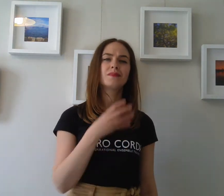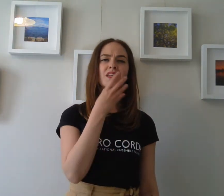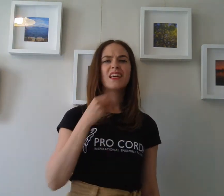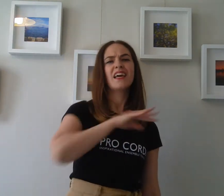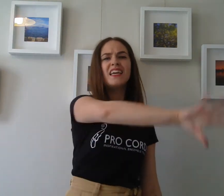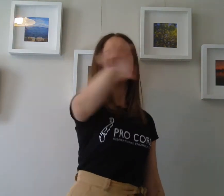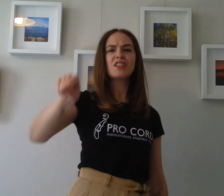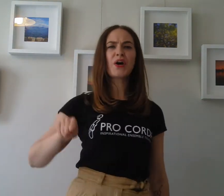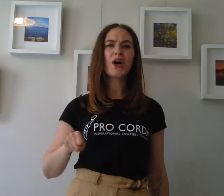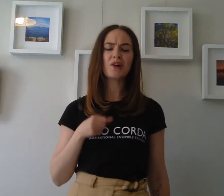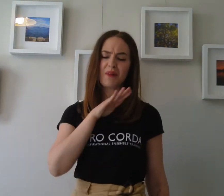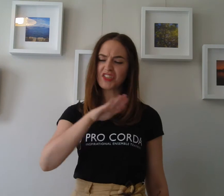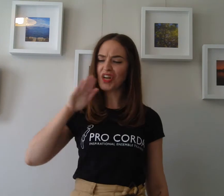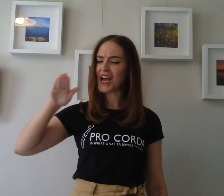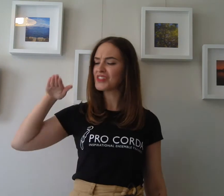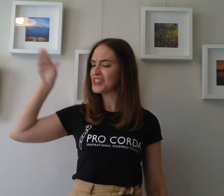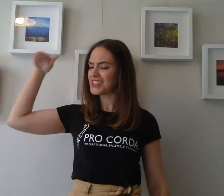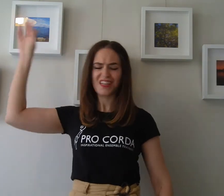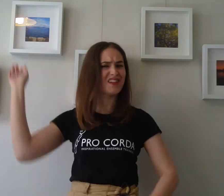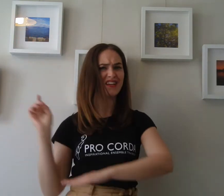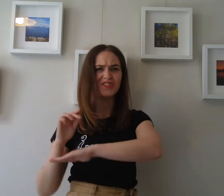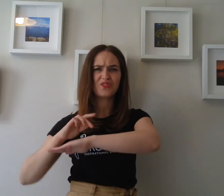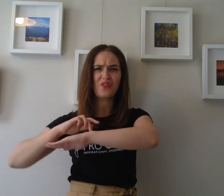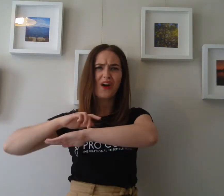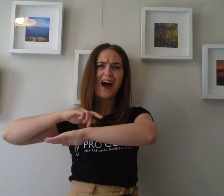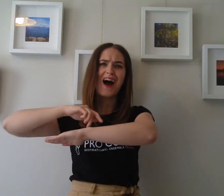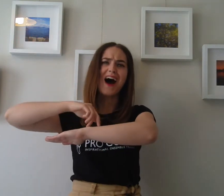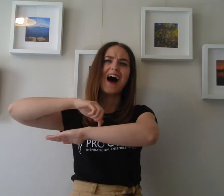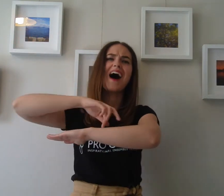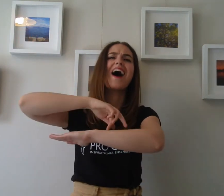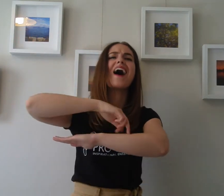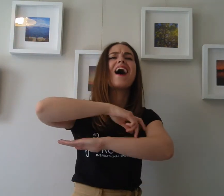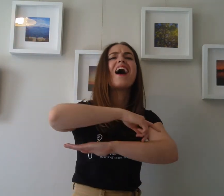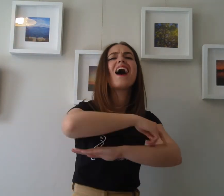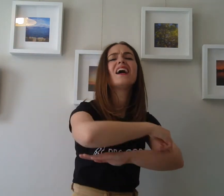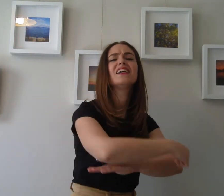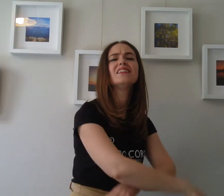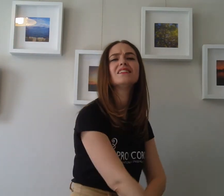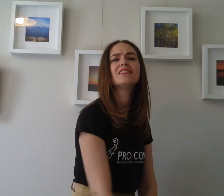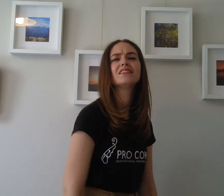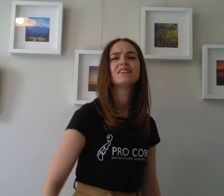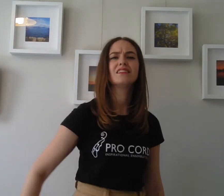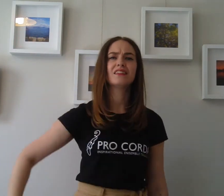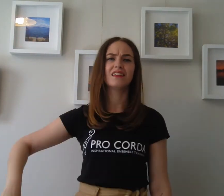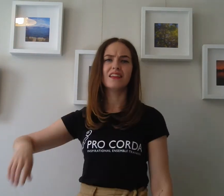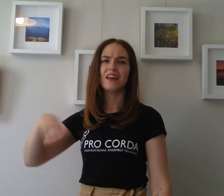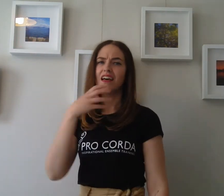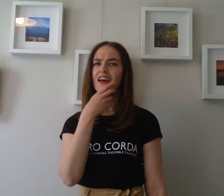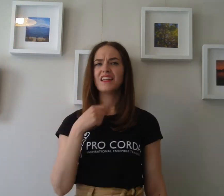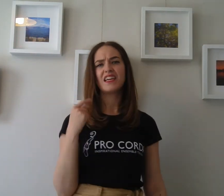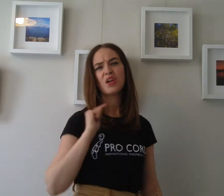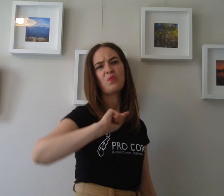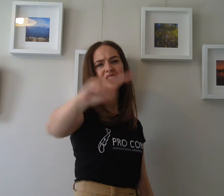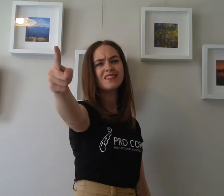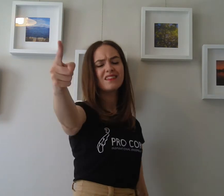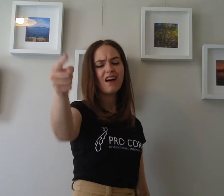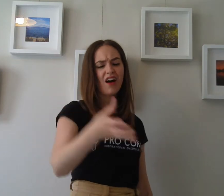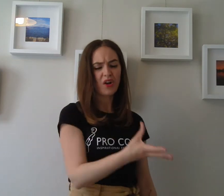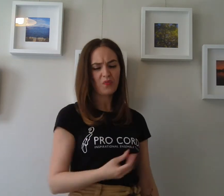He took my childhood in his stride. But he was gone